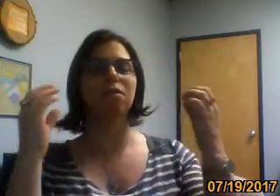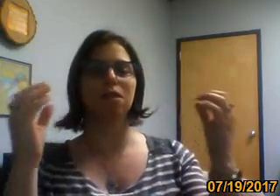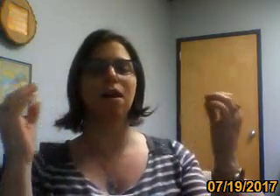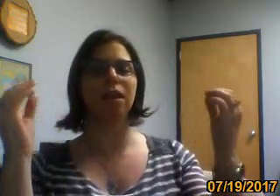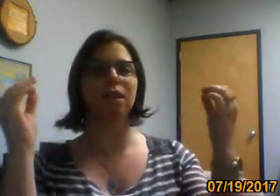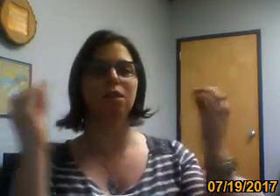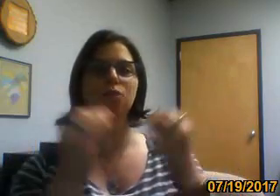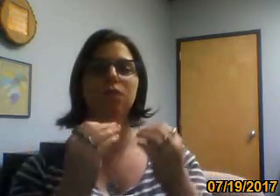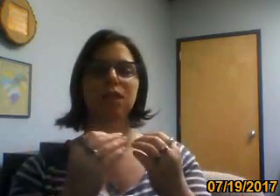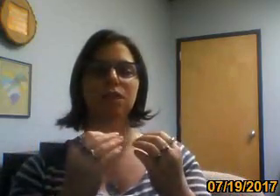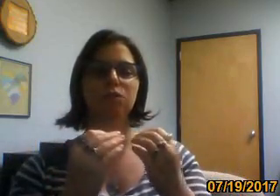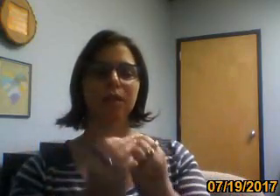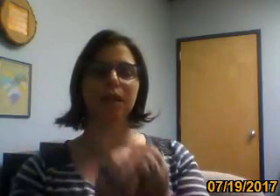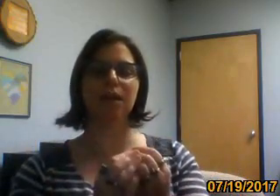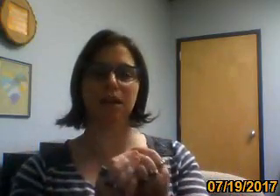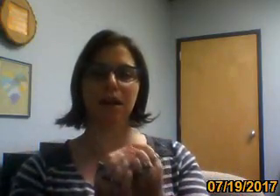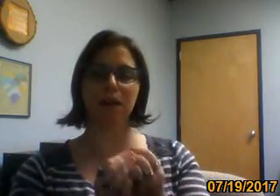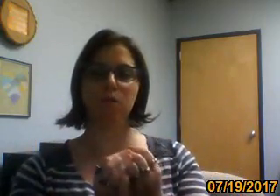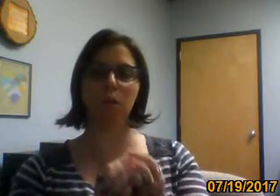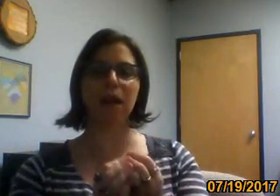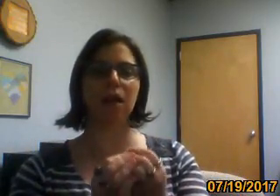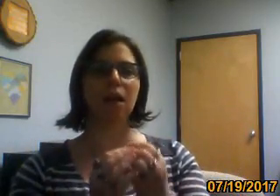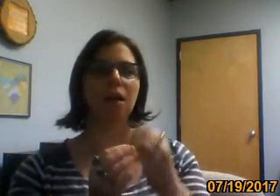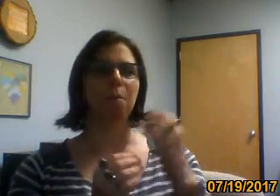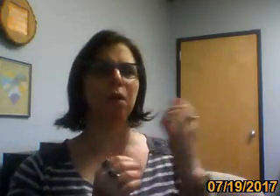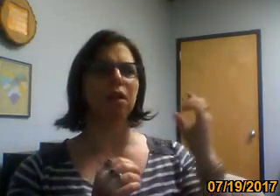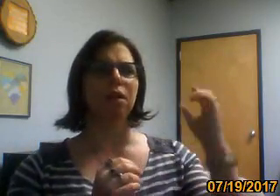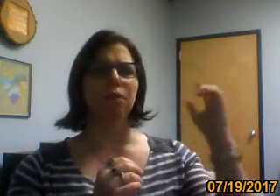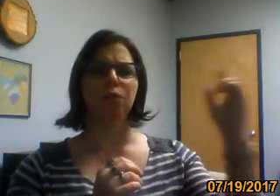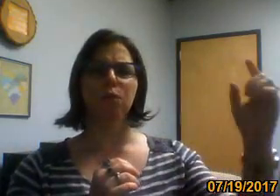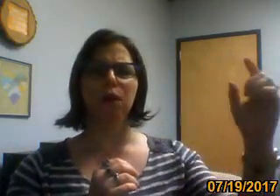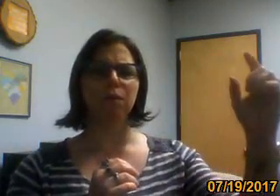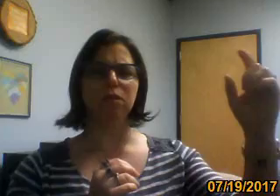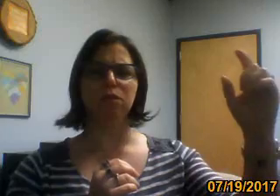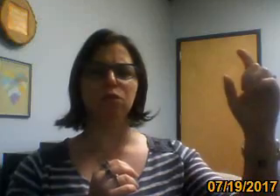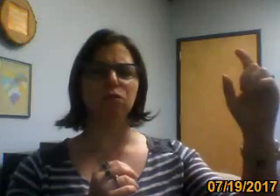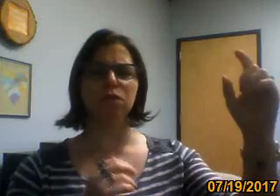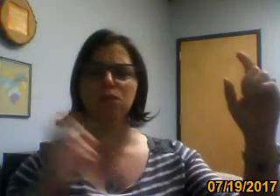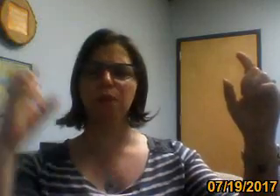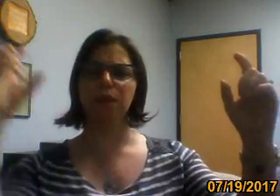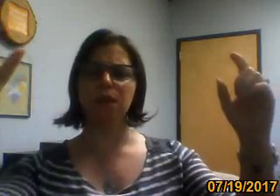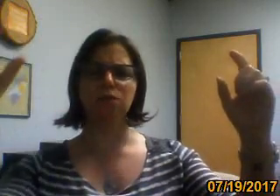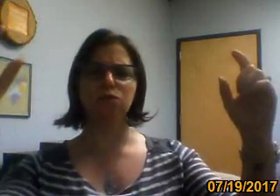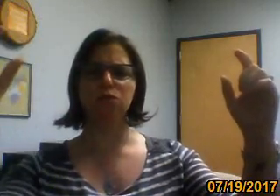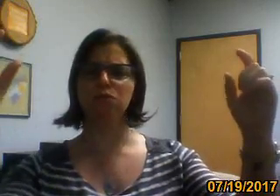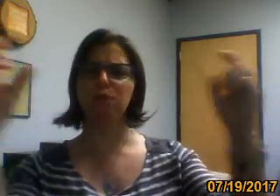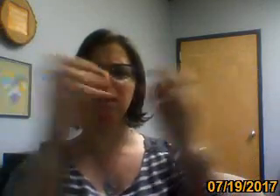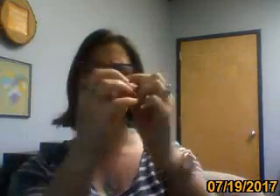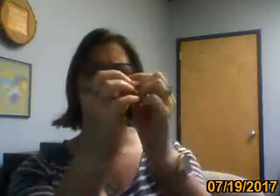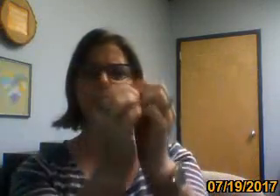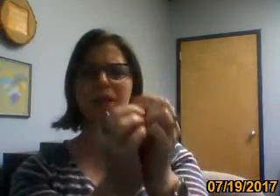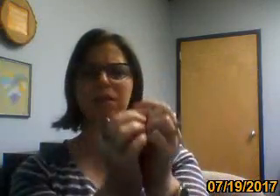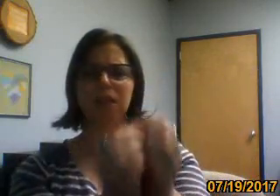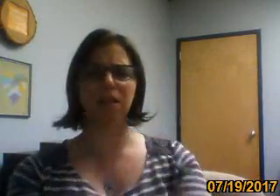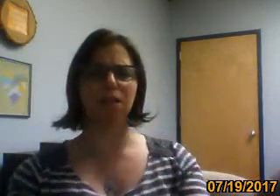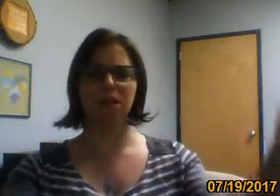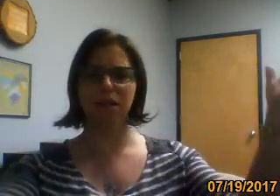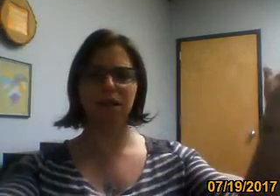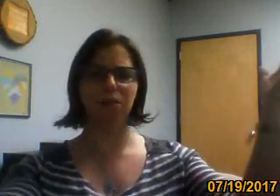never thought that those things related in any way, but you were able to choose this one thing and choose this one thing and make it together. And